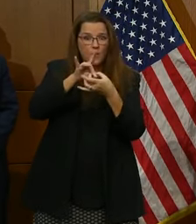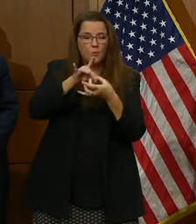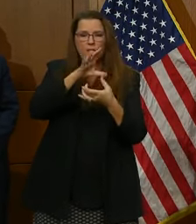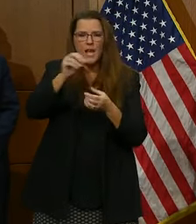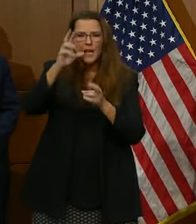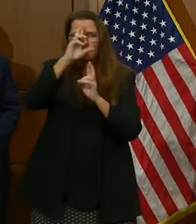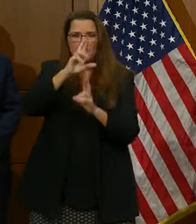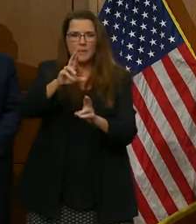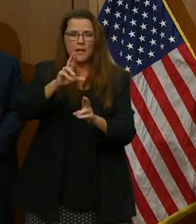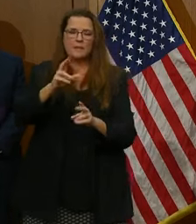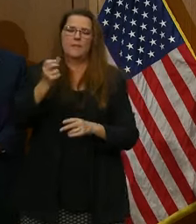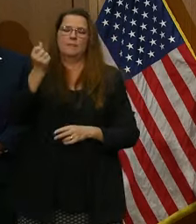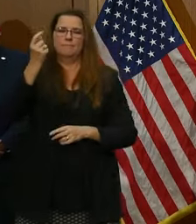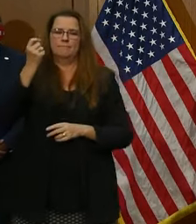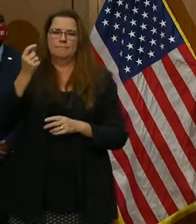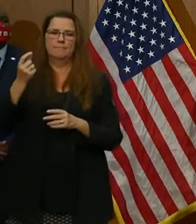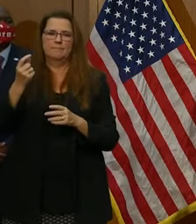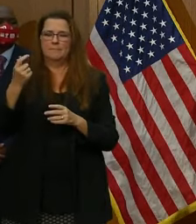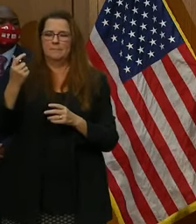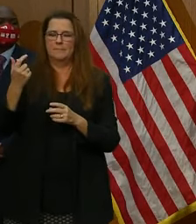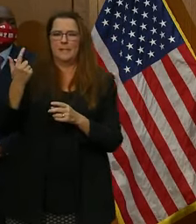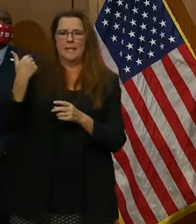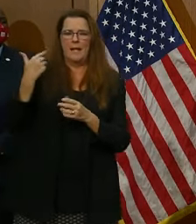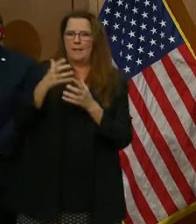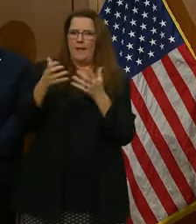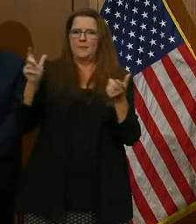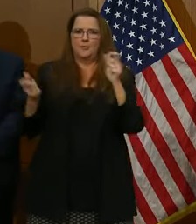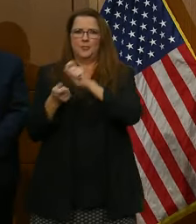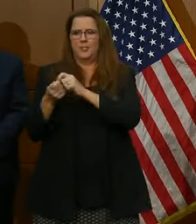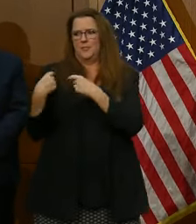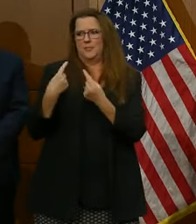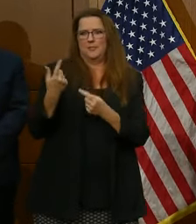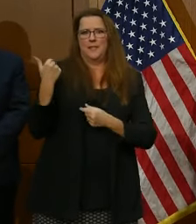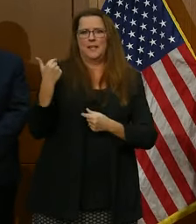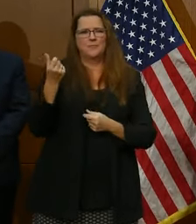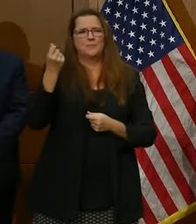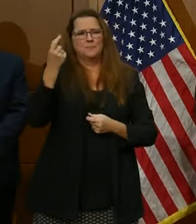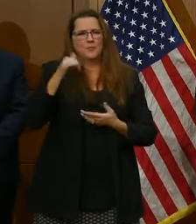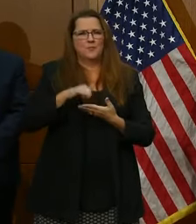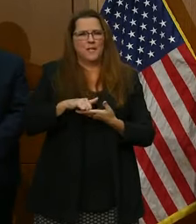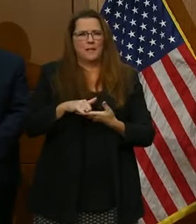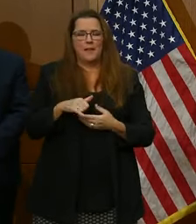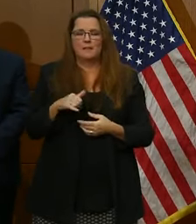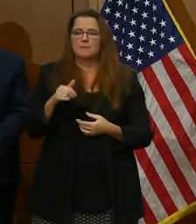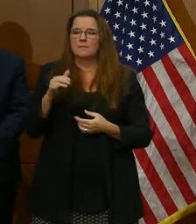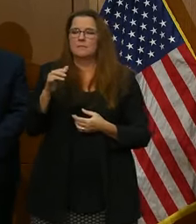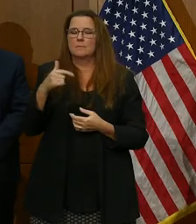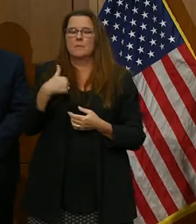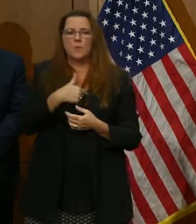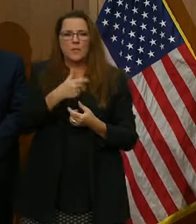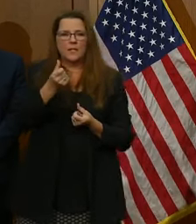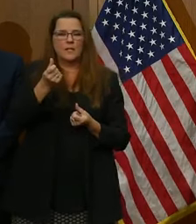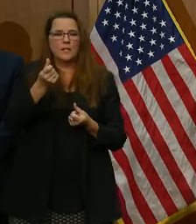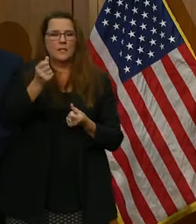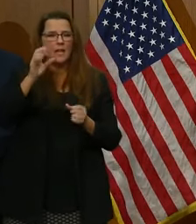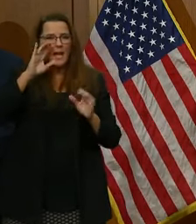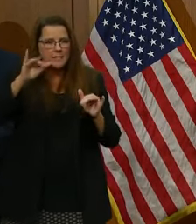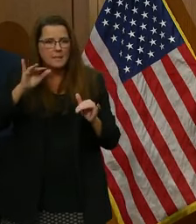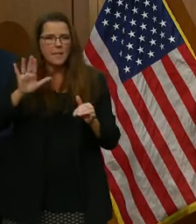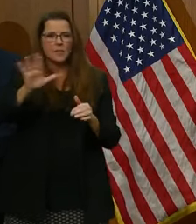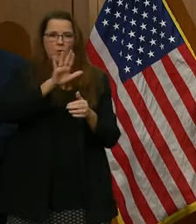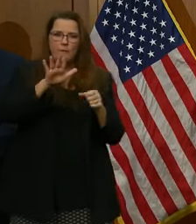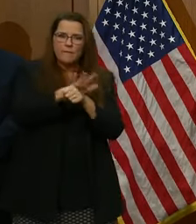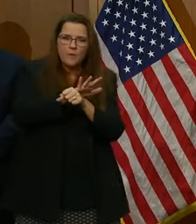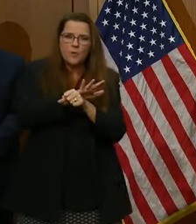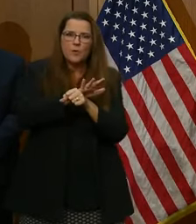a lot has changed since last year. We also expect your full cooperation and respect of our